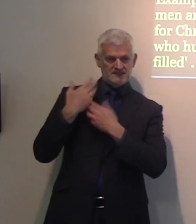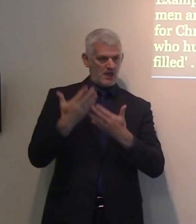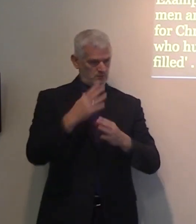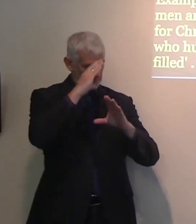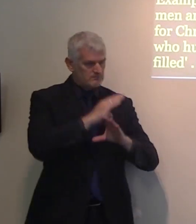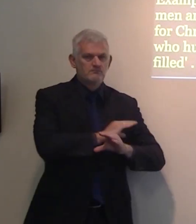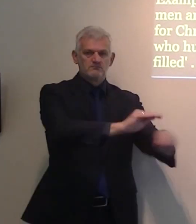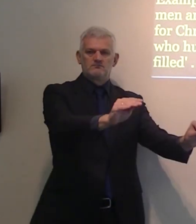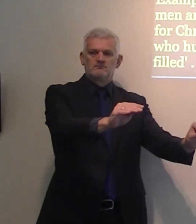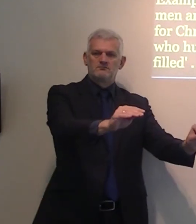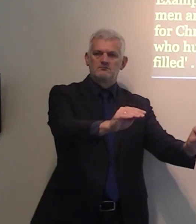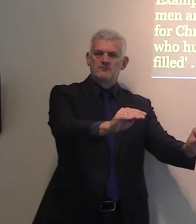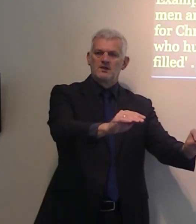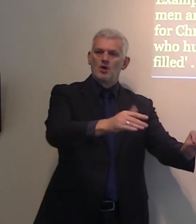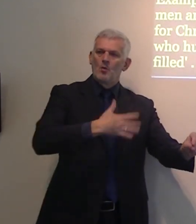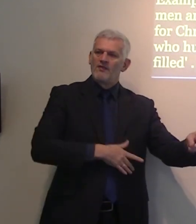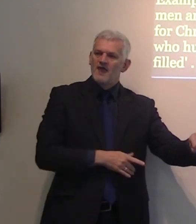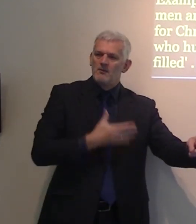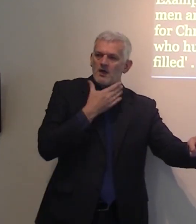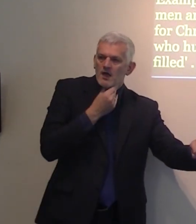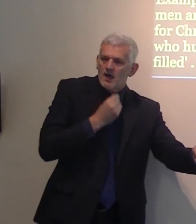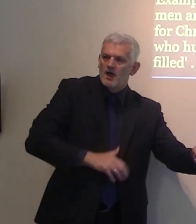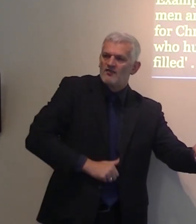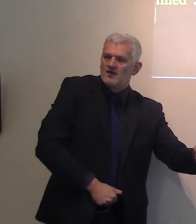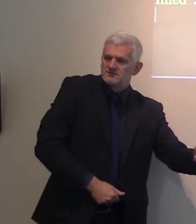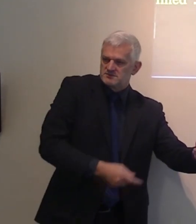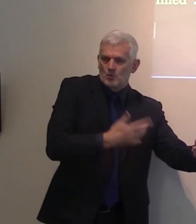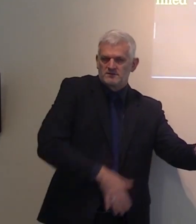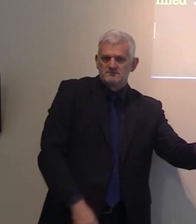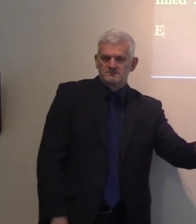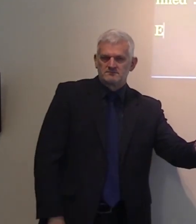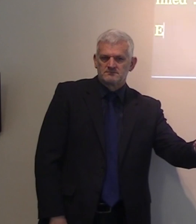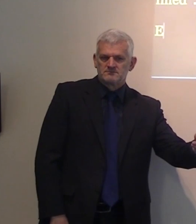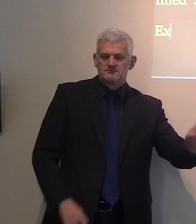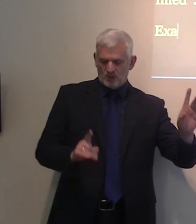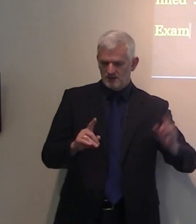righteousness. But there is a seventh one. But think the seventh one is a glorious one.